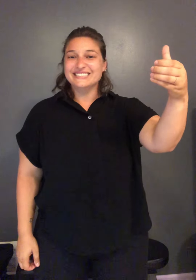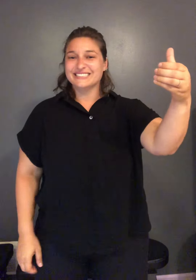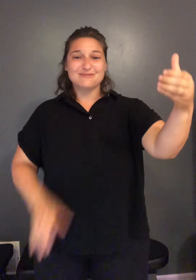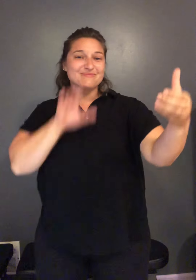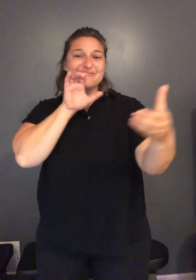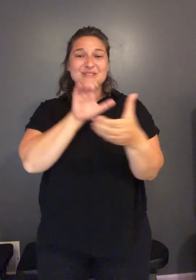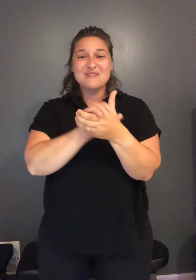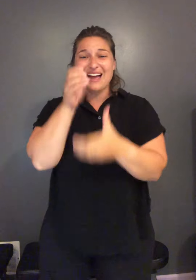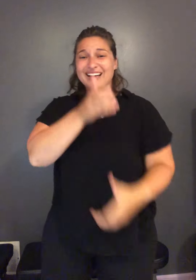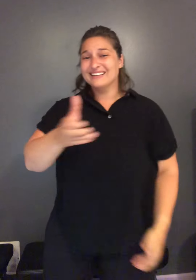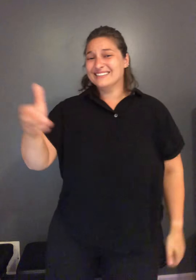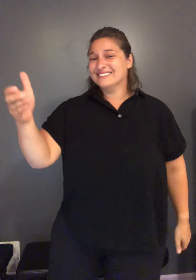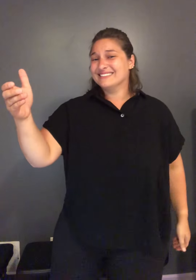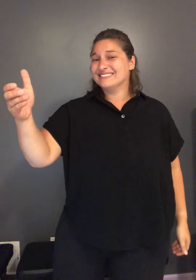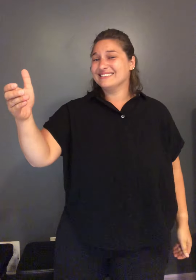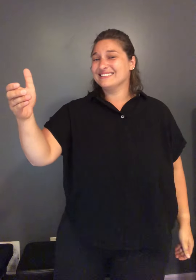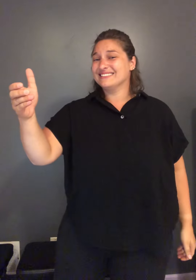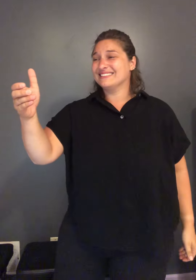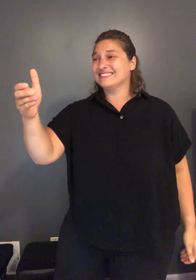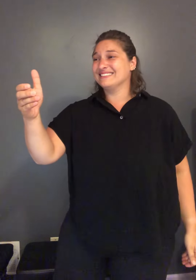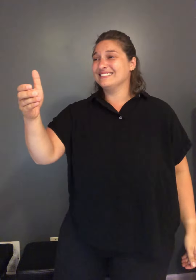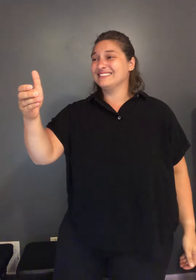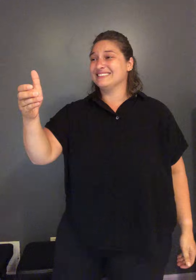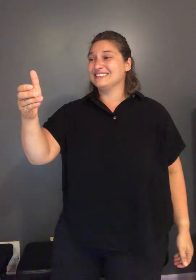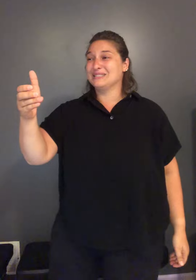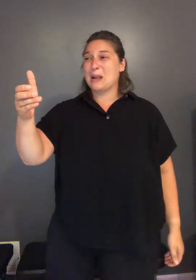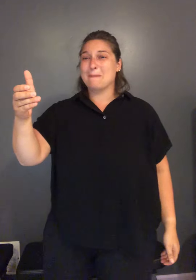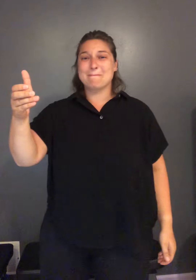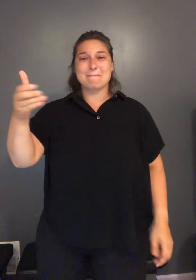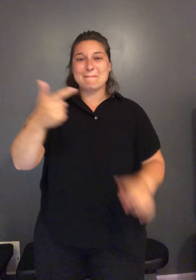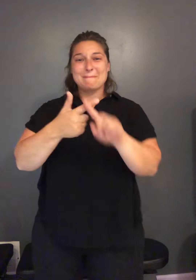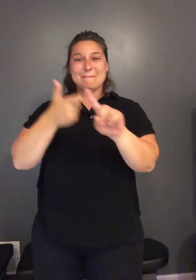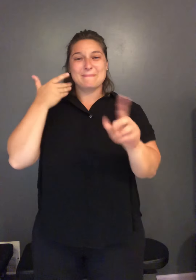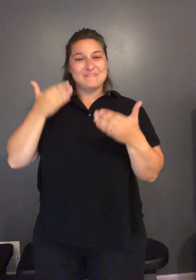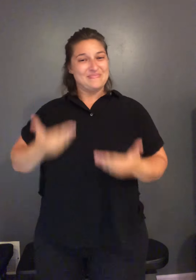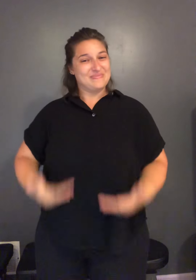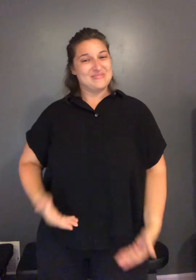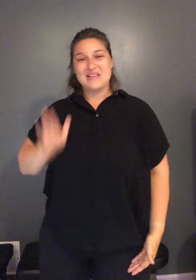to the brine to the cry oh sister